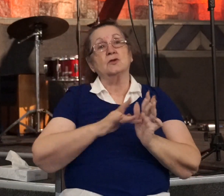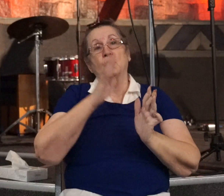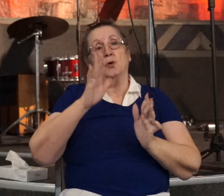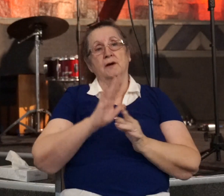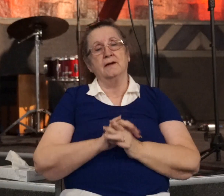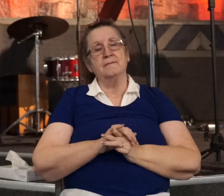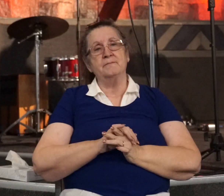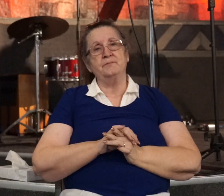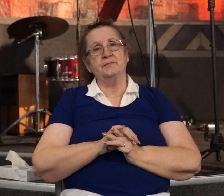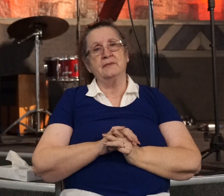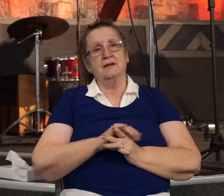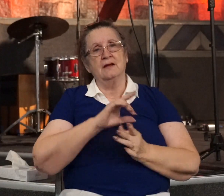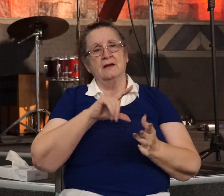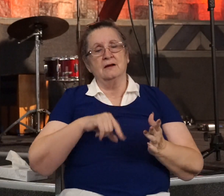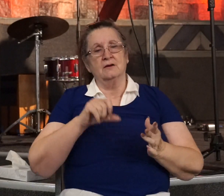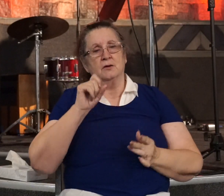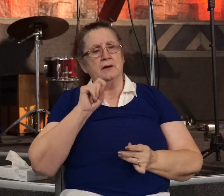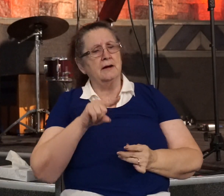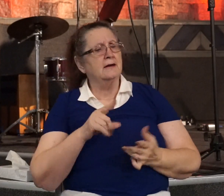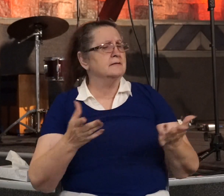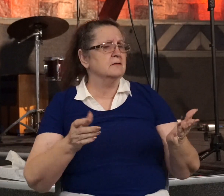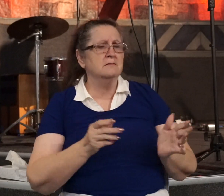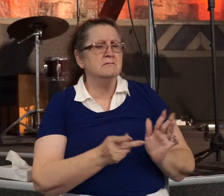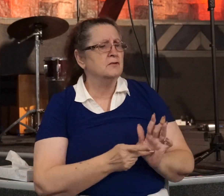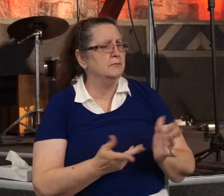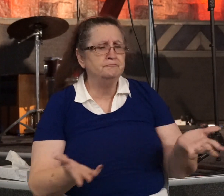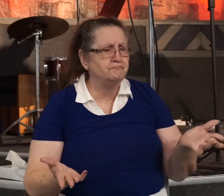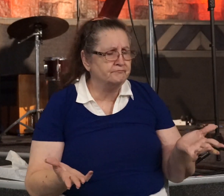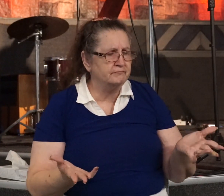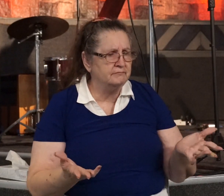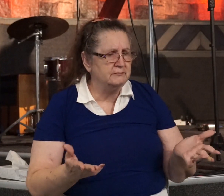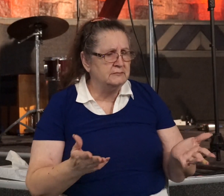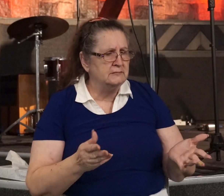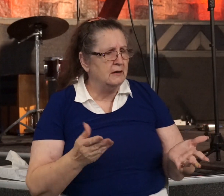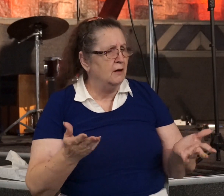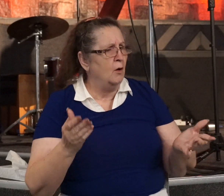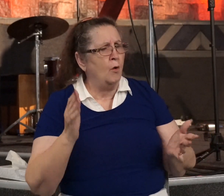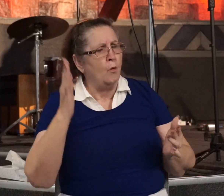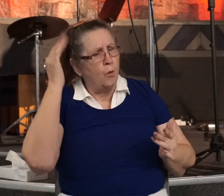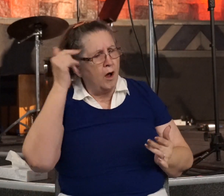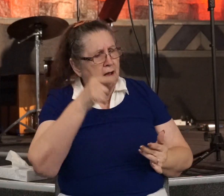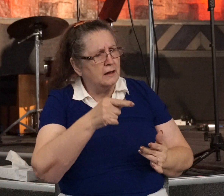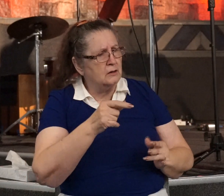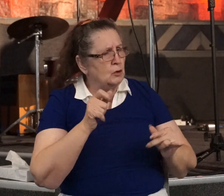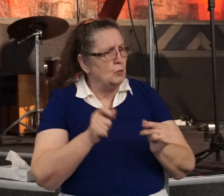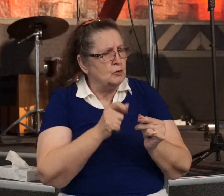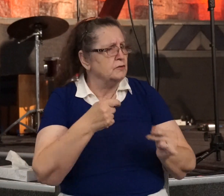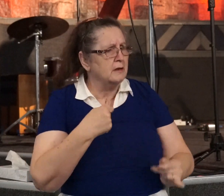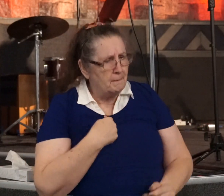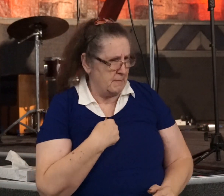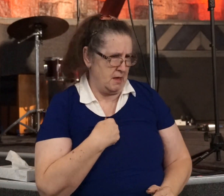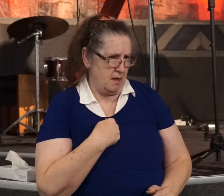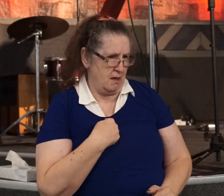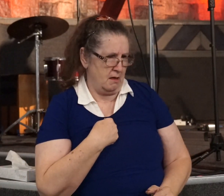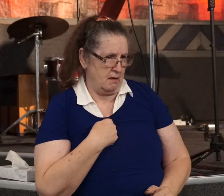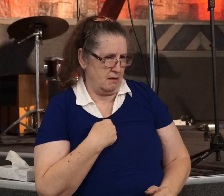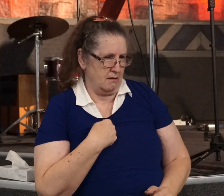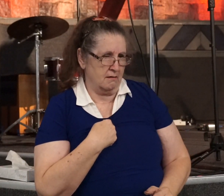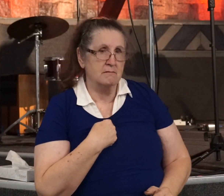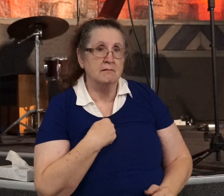The Lord asked Saul a simple question. Saul, Saul, why are you persecuting me? And